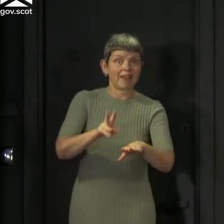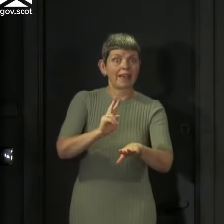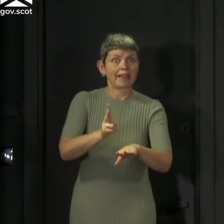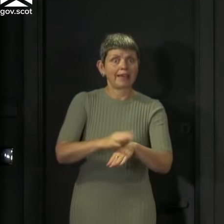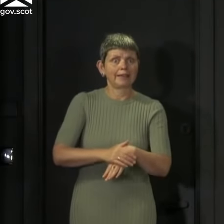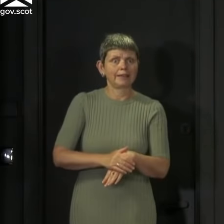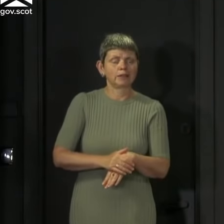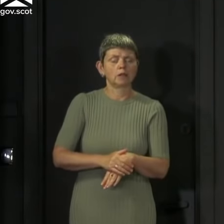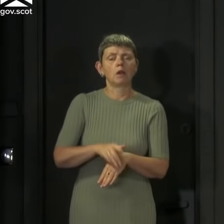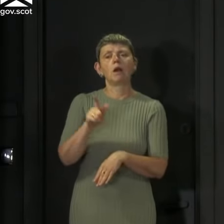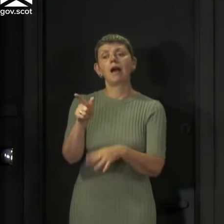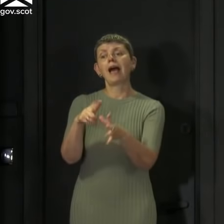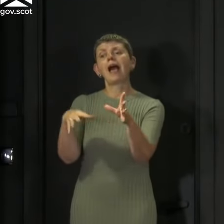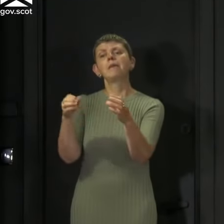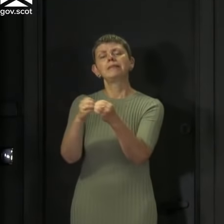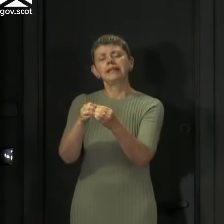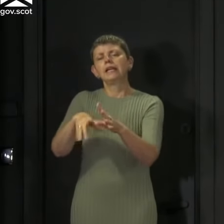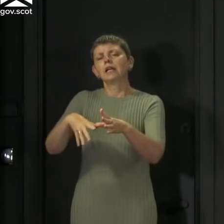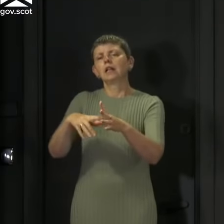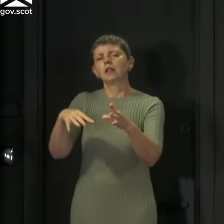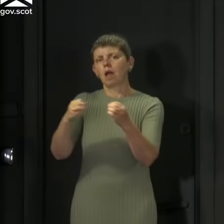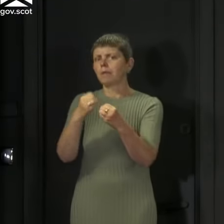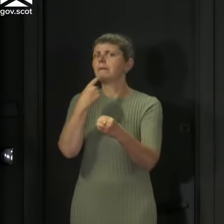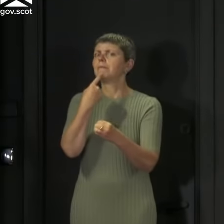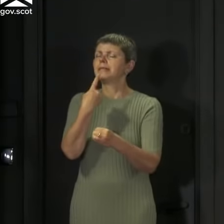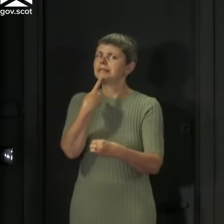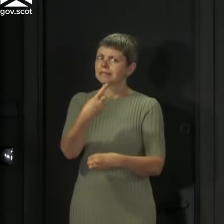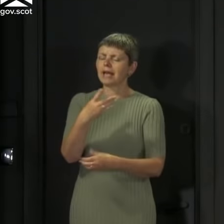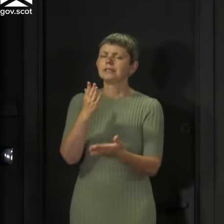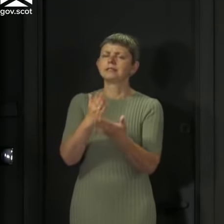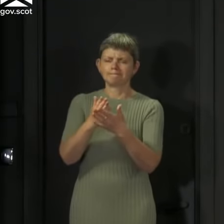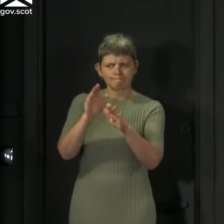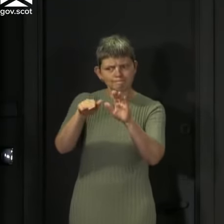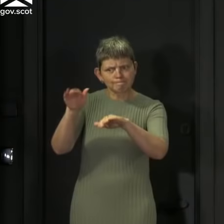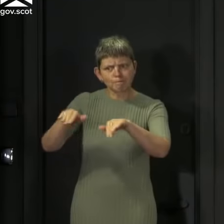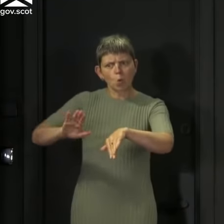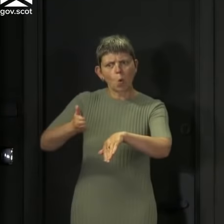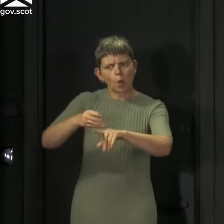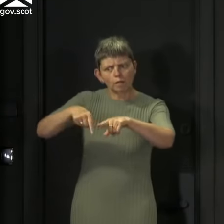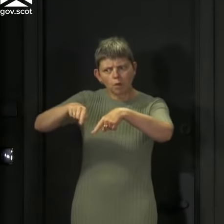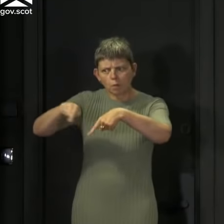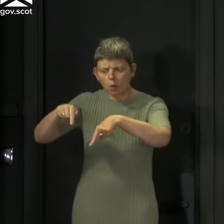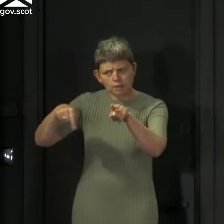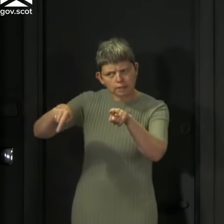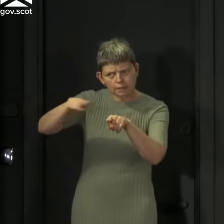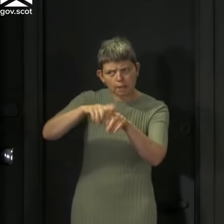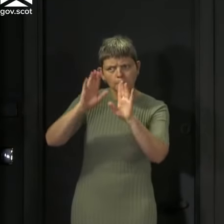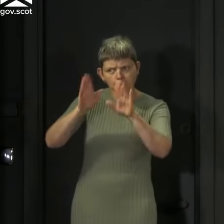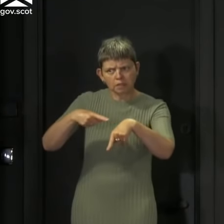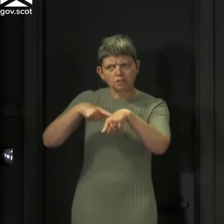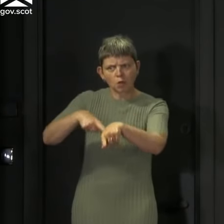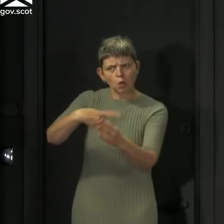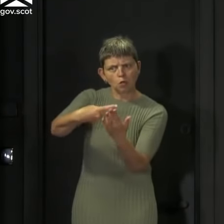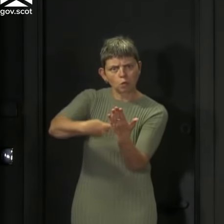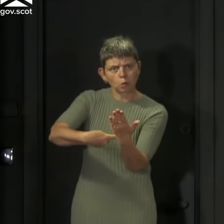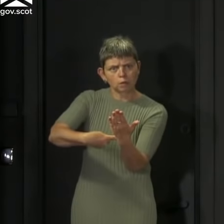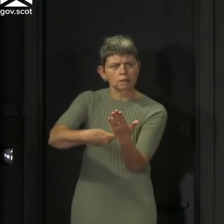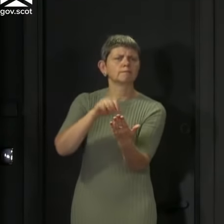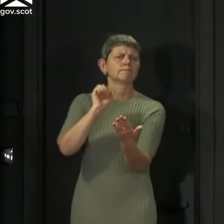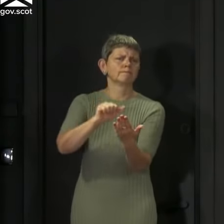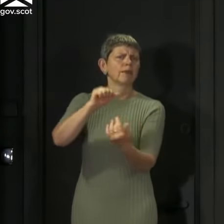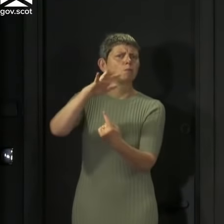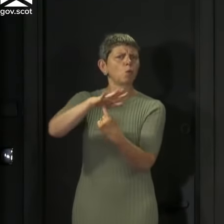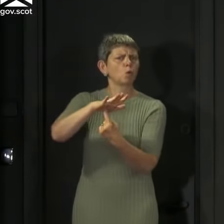welcome Aberdeen's statement that they have reminded players of their obligations. That's important. Footballers as we all know are role